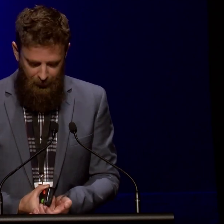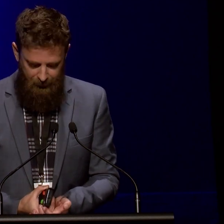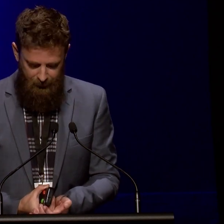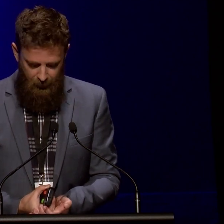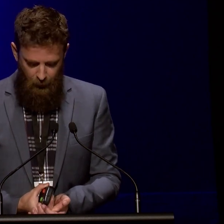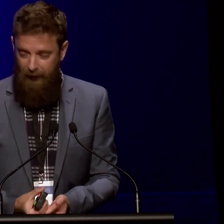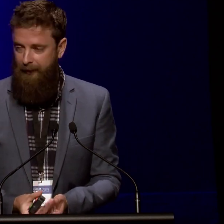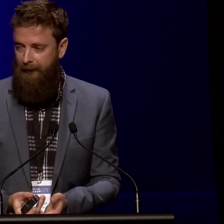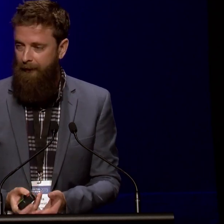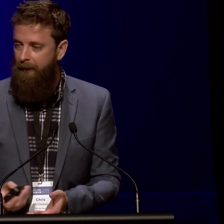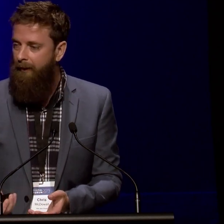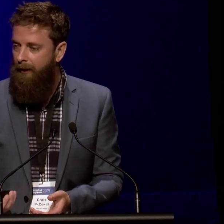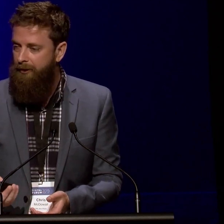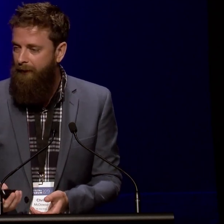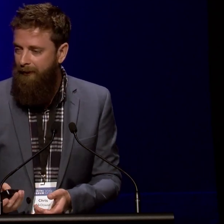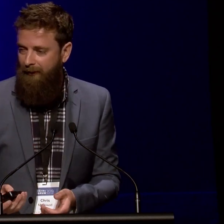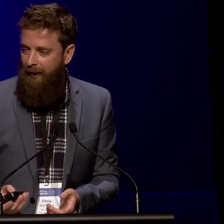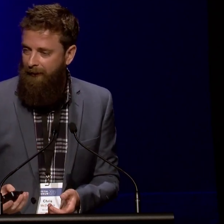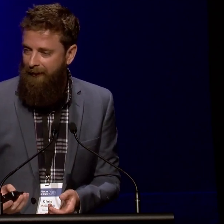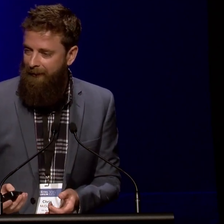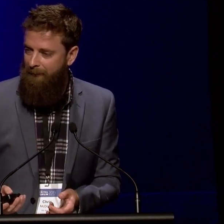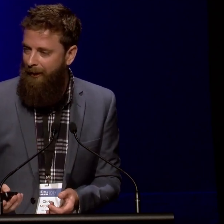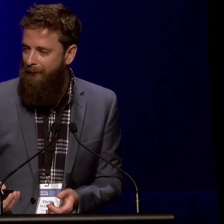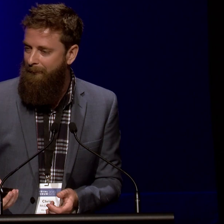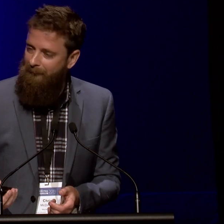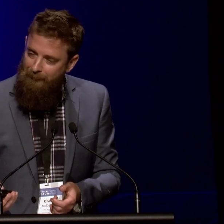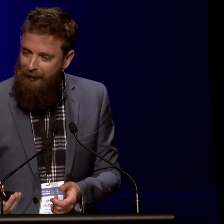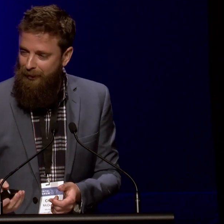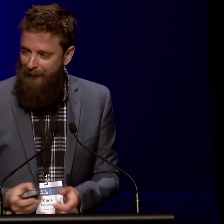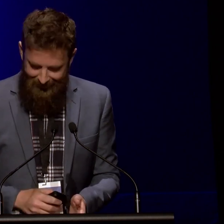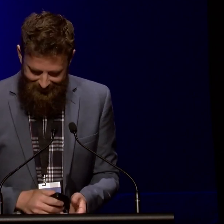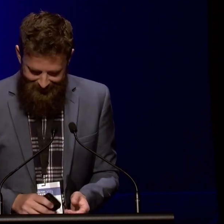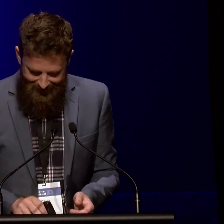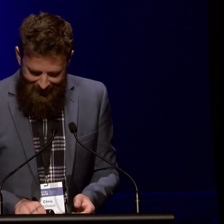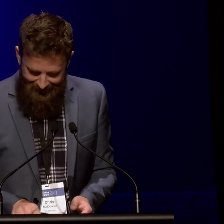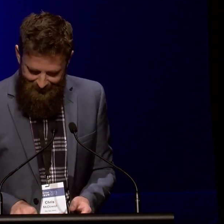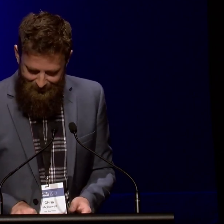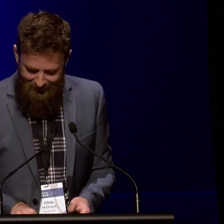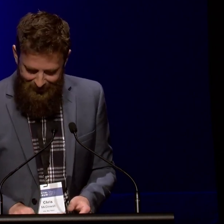University Press. We are here. Should have had a slide in here, but let's go back.